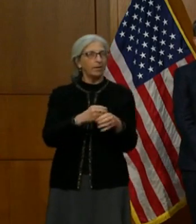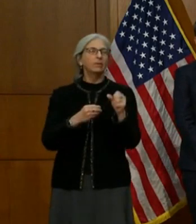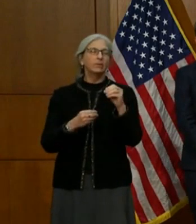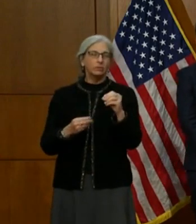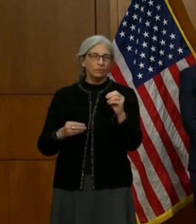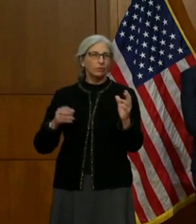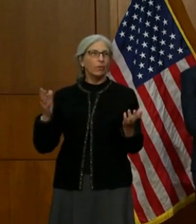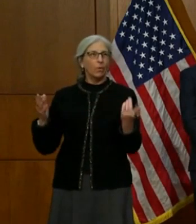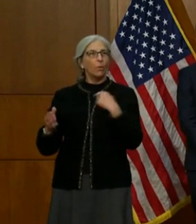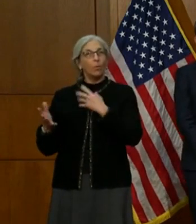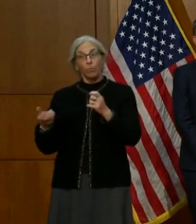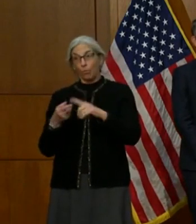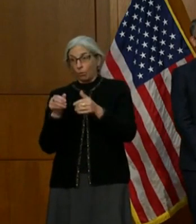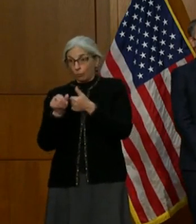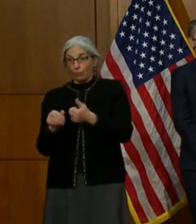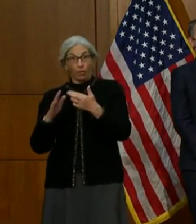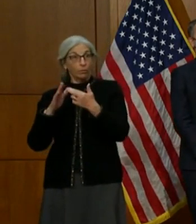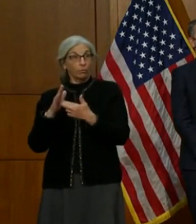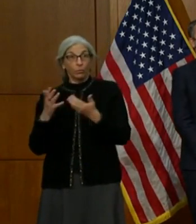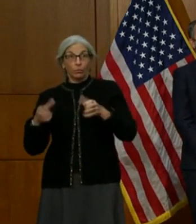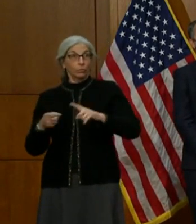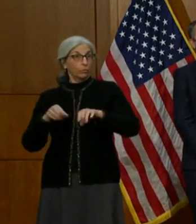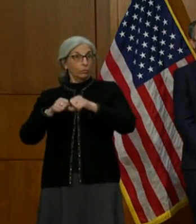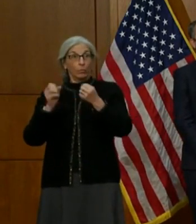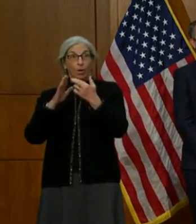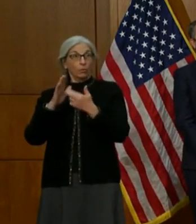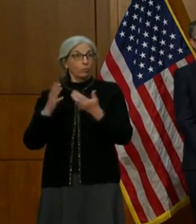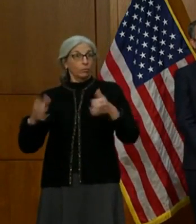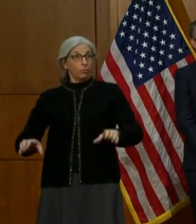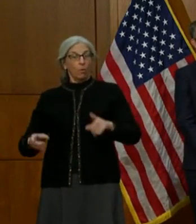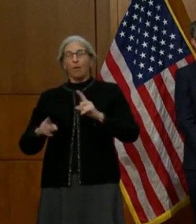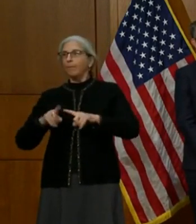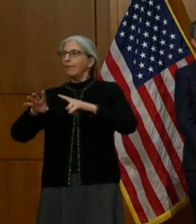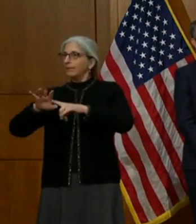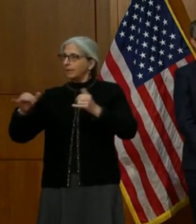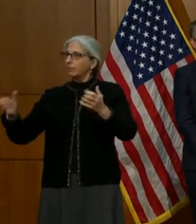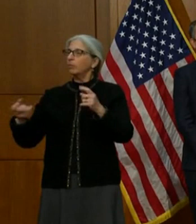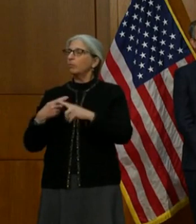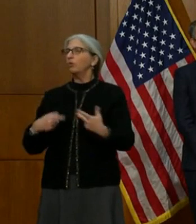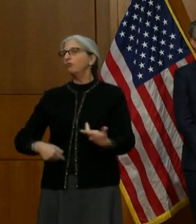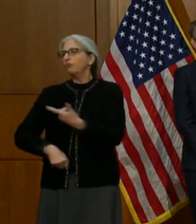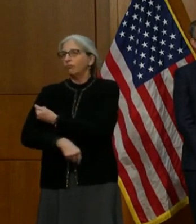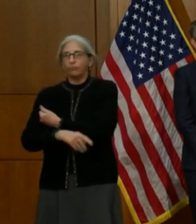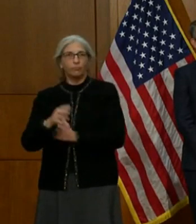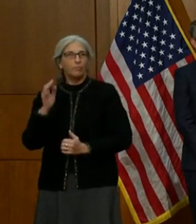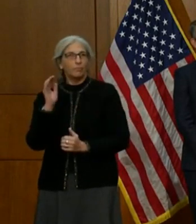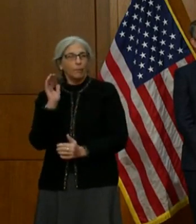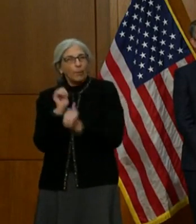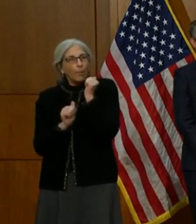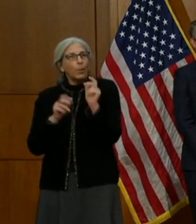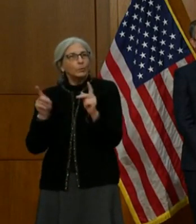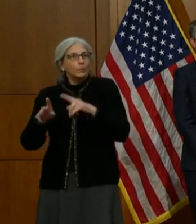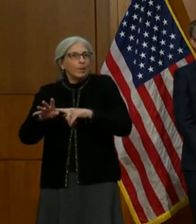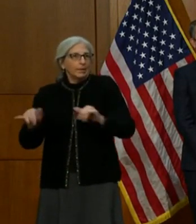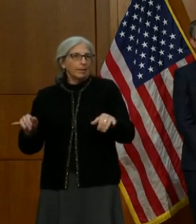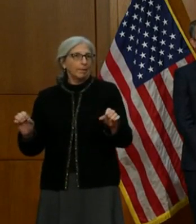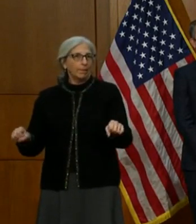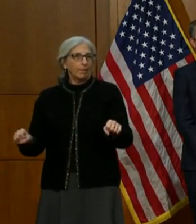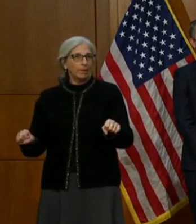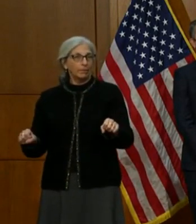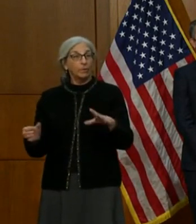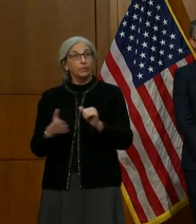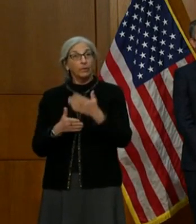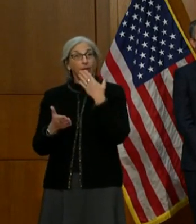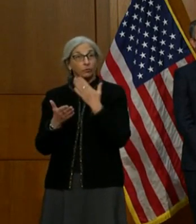hey, we want to follow the rules and we don't want to break them, but we want to go faster too. So that is a good example of the governor's comments